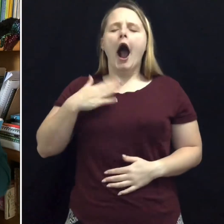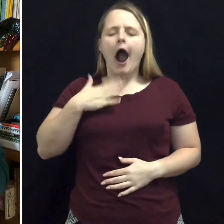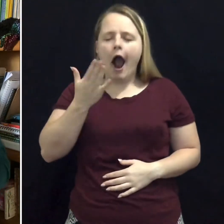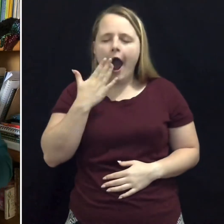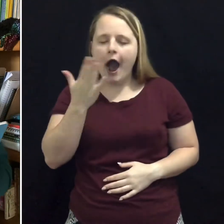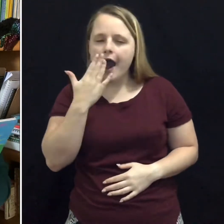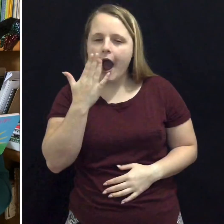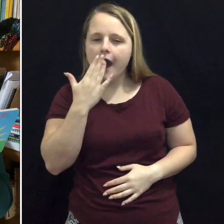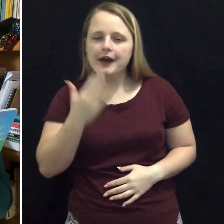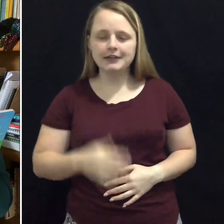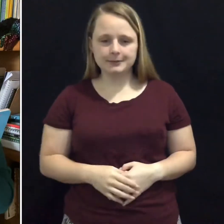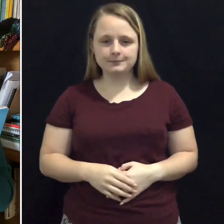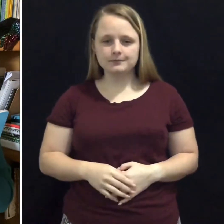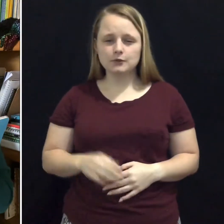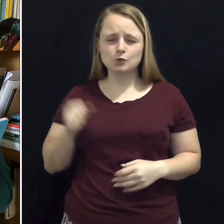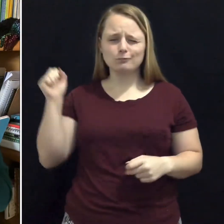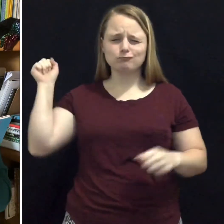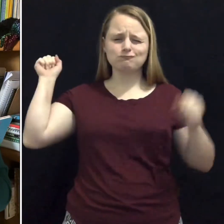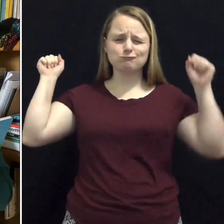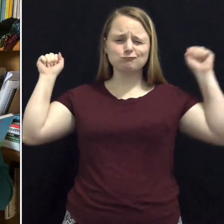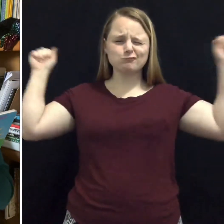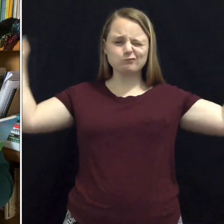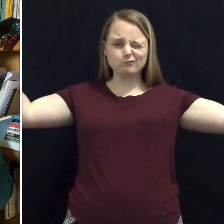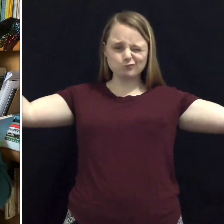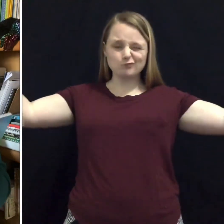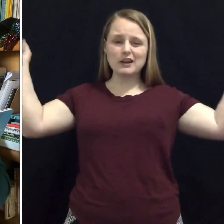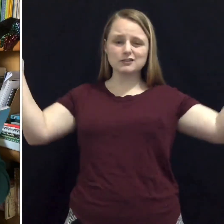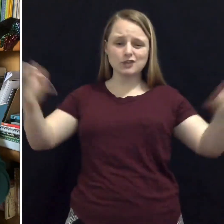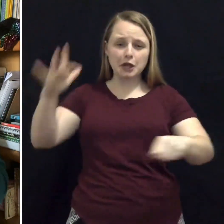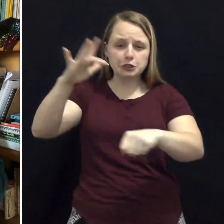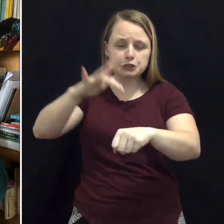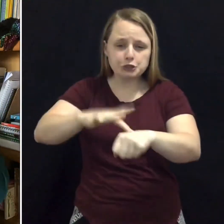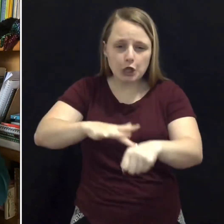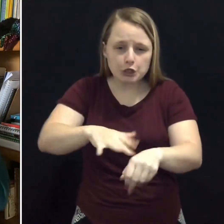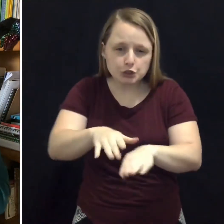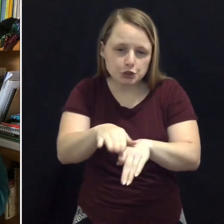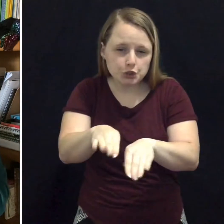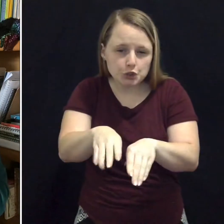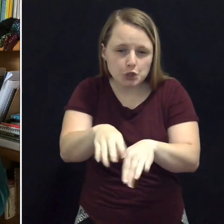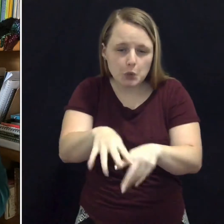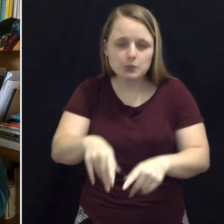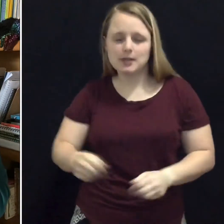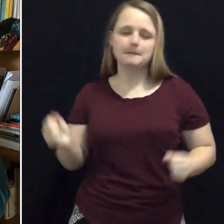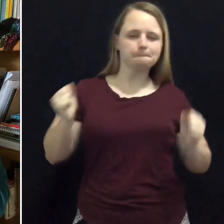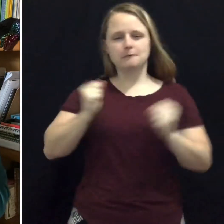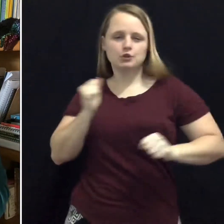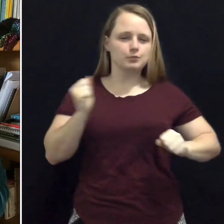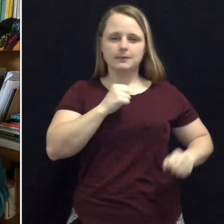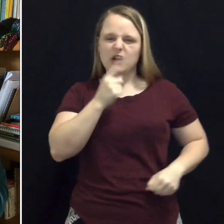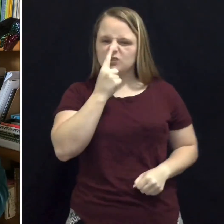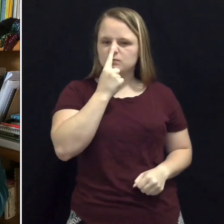Stretch. Touch your toes. Shimmy, shimmy, shimmy. Wiggle your nose.